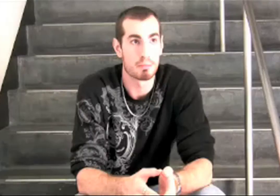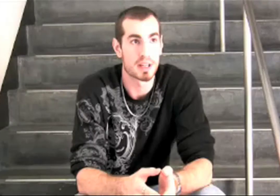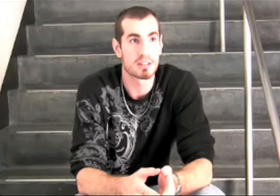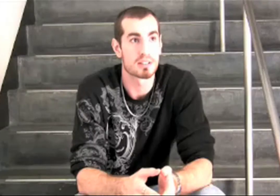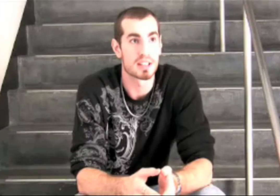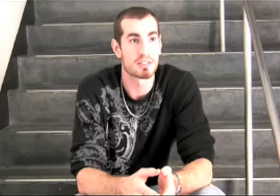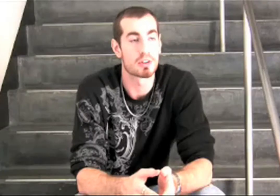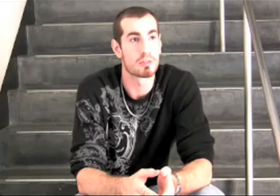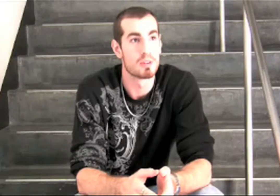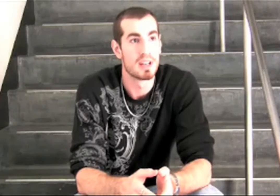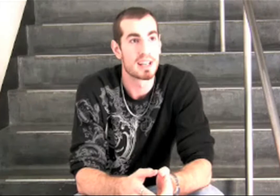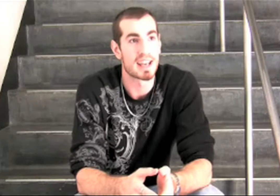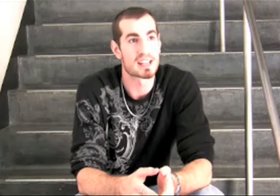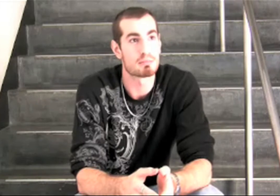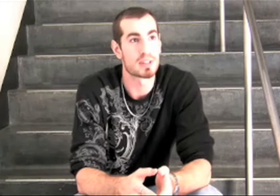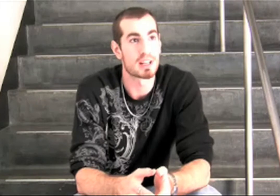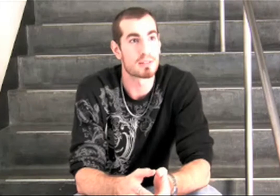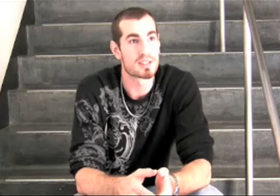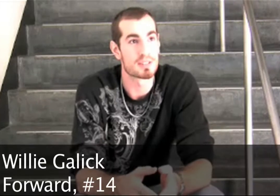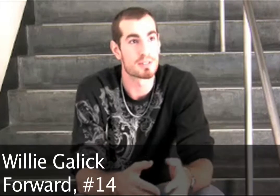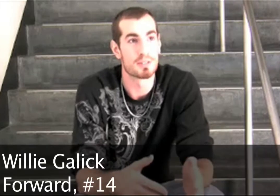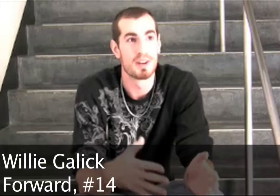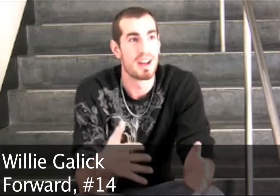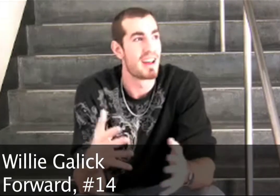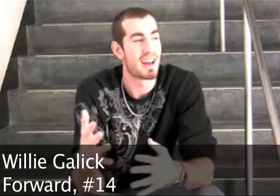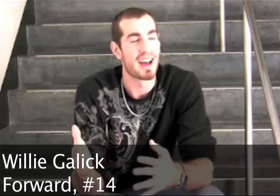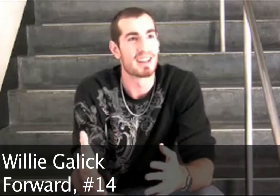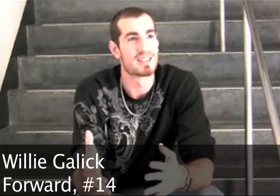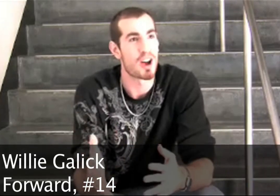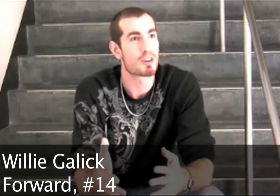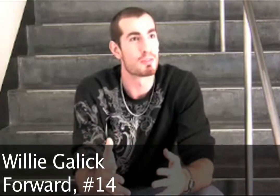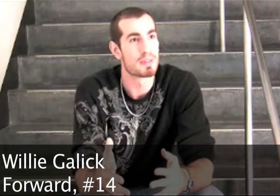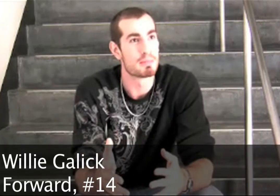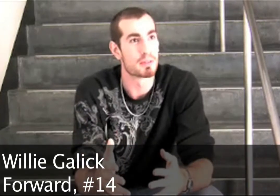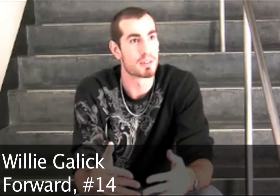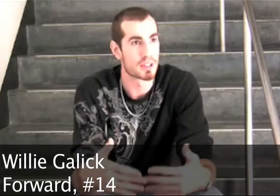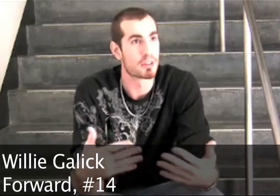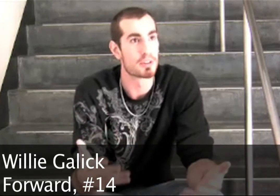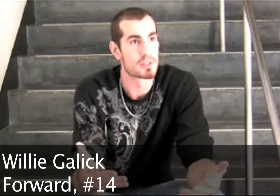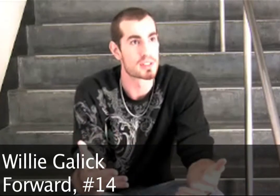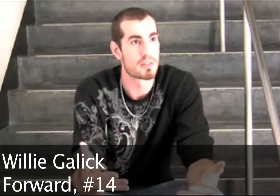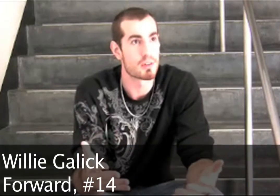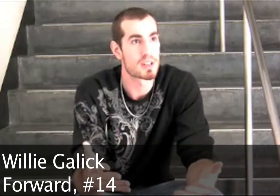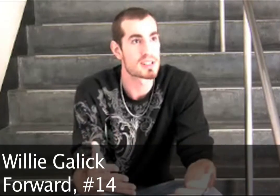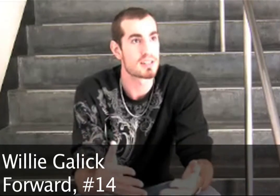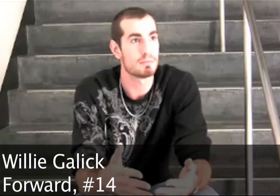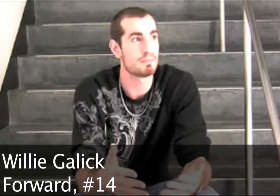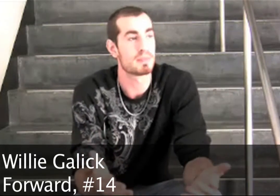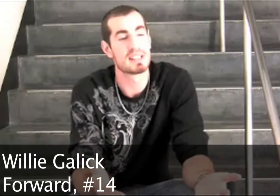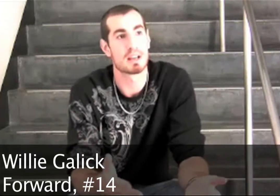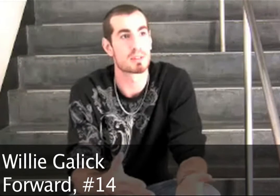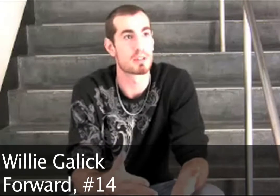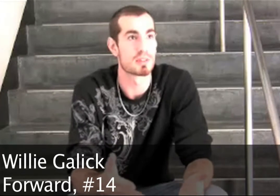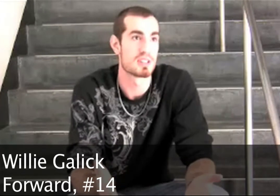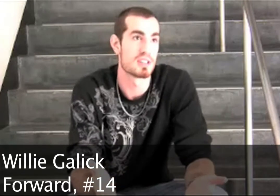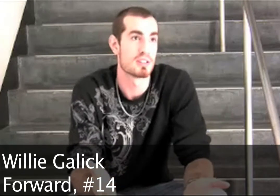Michael, even though he hasn't been able to talk with people using his voice, he's able to